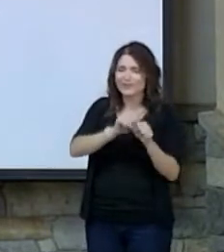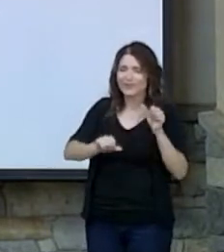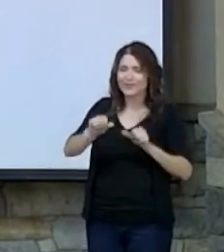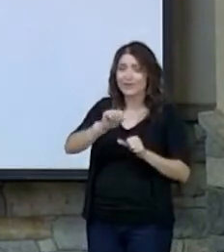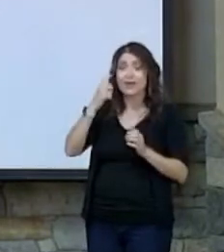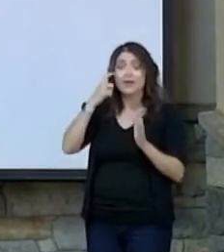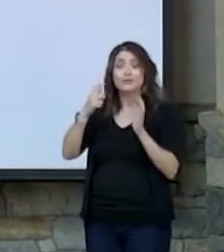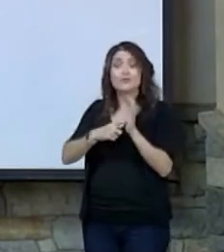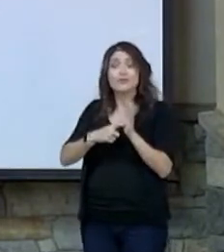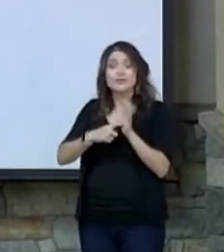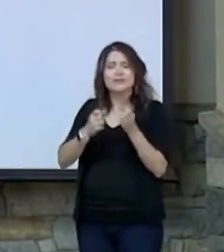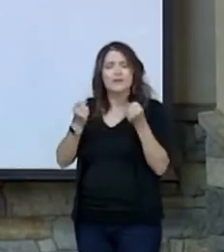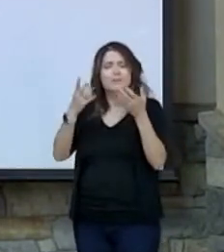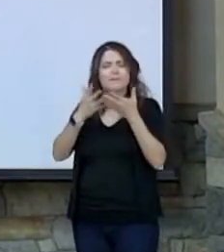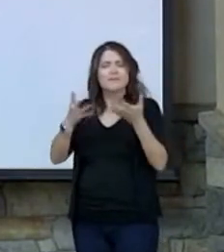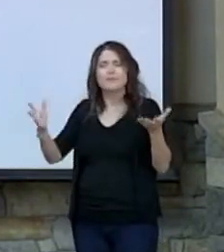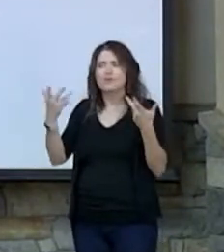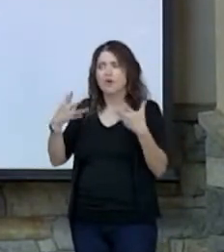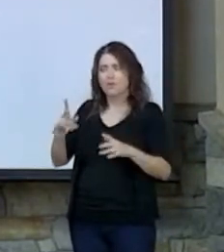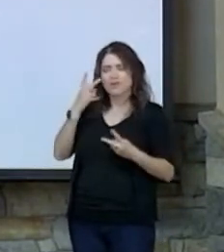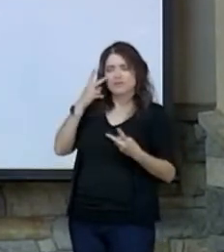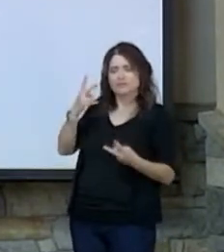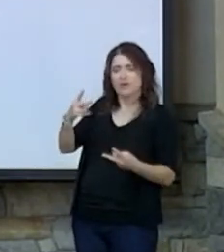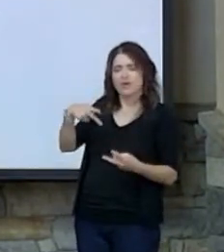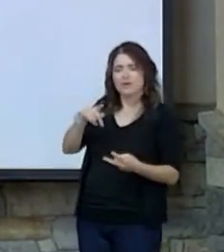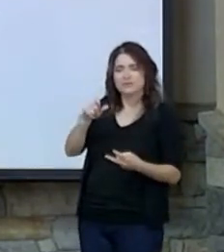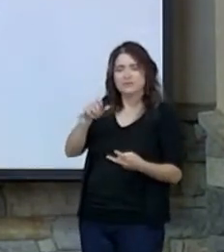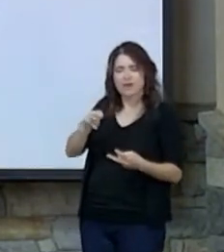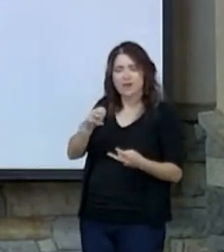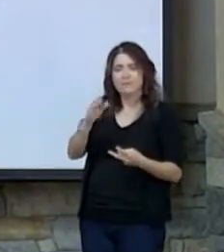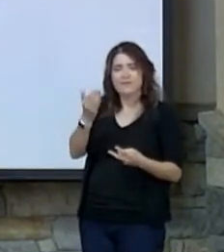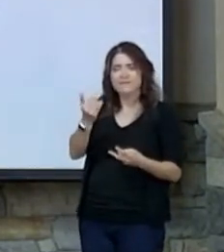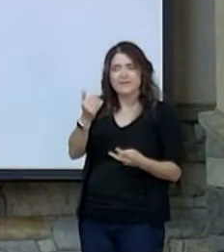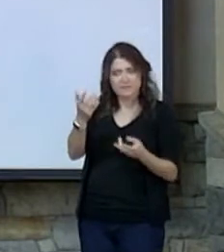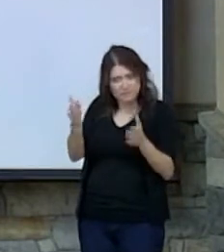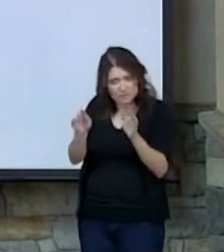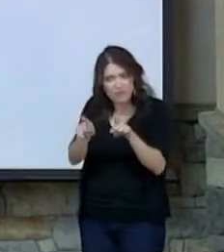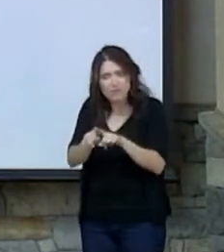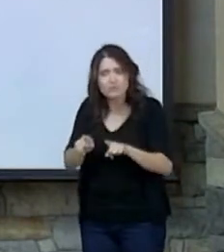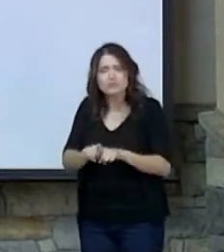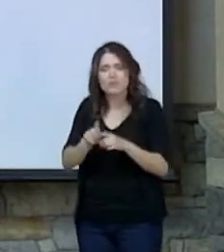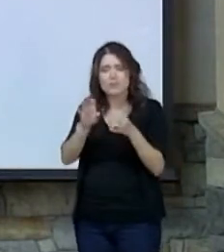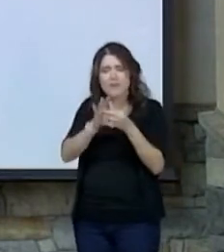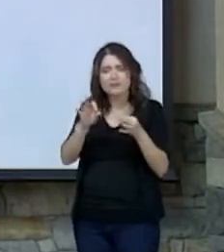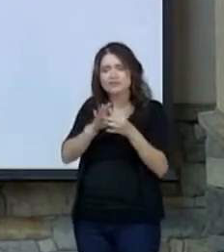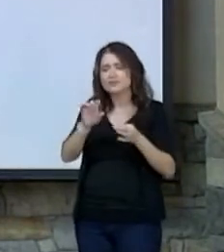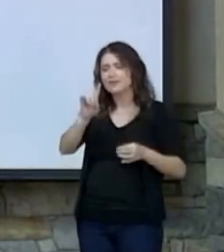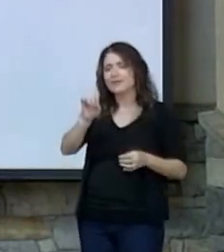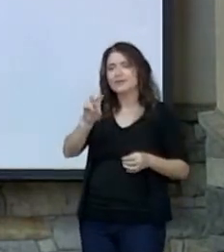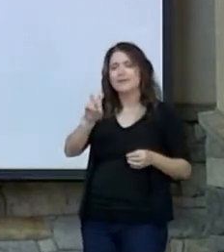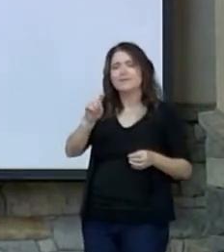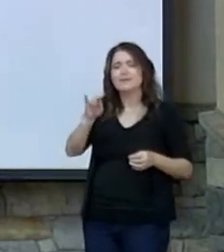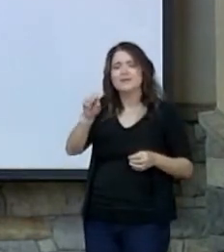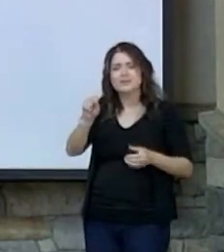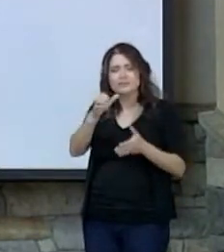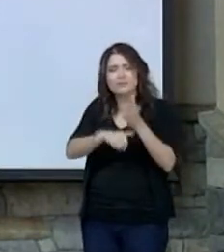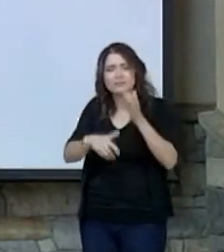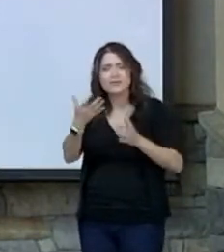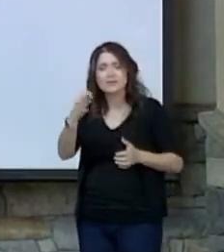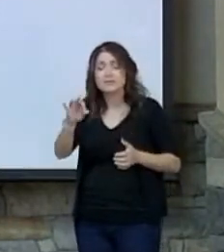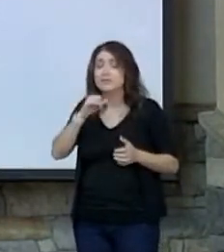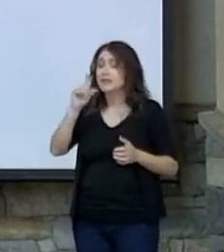that we've already seen in Psalm 15 are mentioned here in Leviticus 19? But it's not just